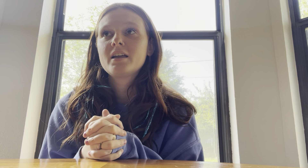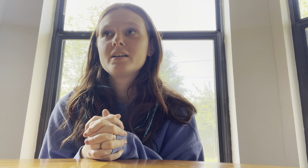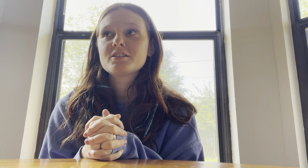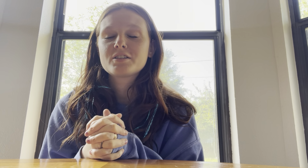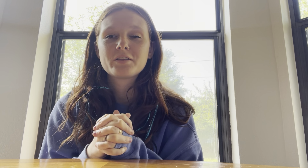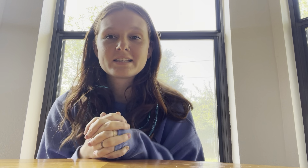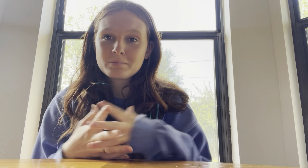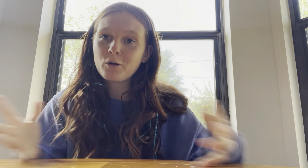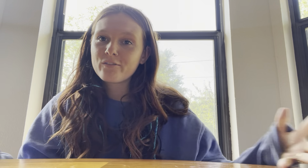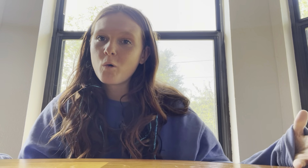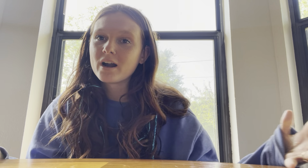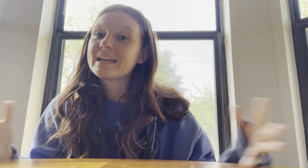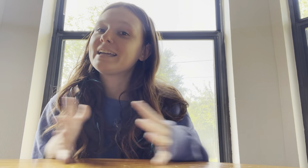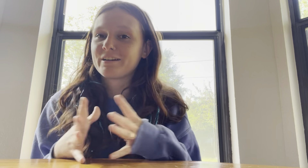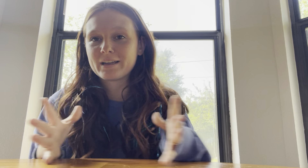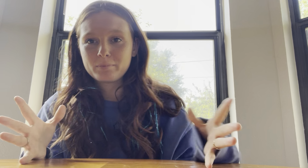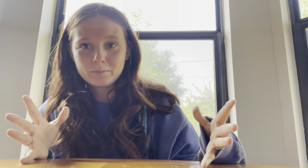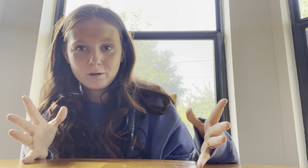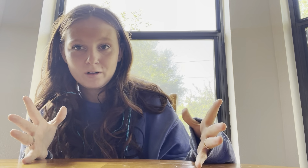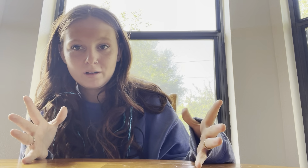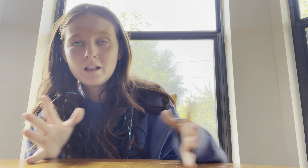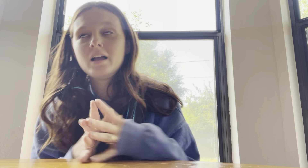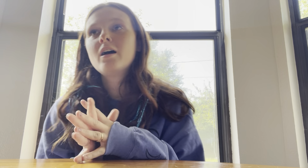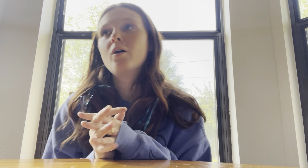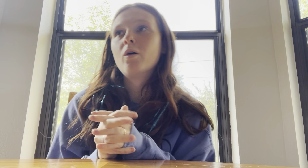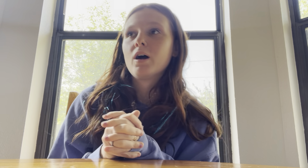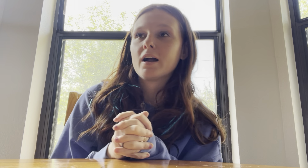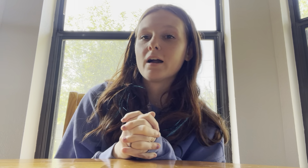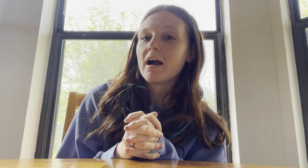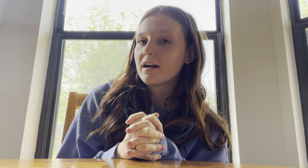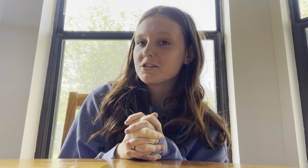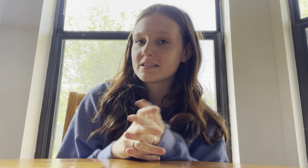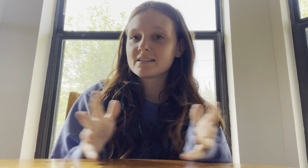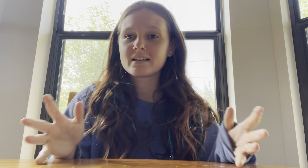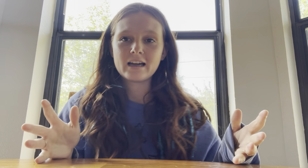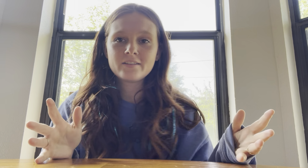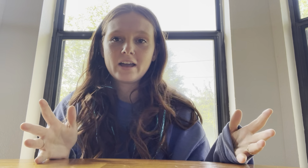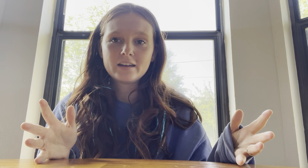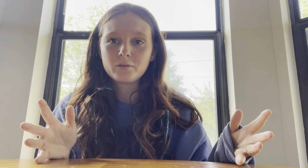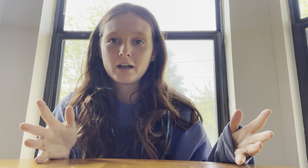So this is more for hearing people or just kind of anyone.